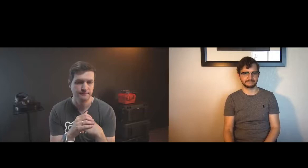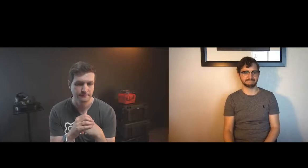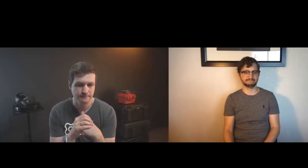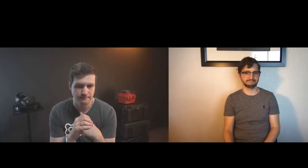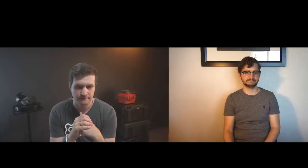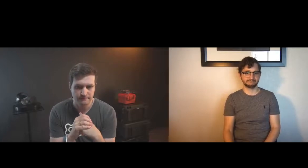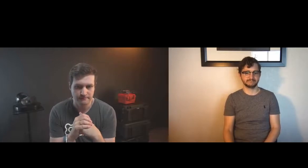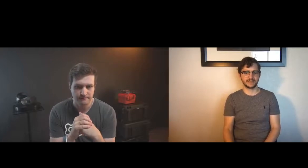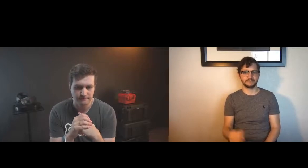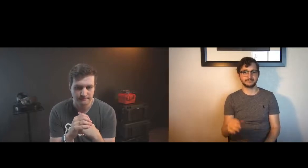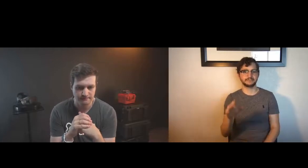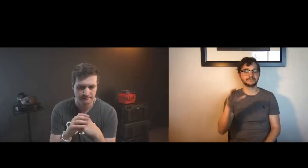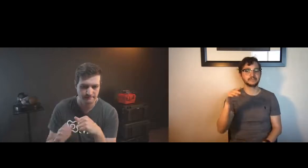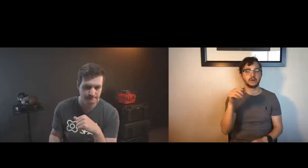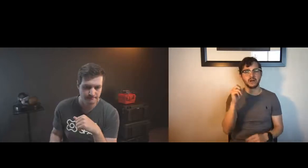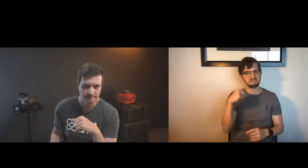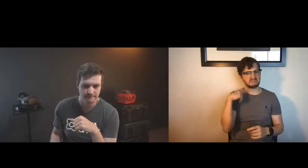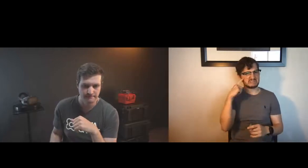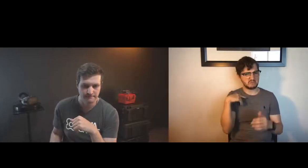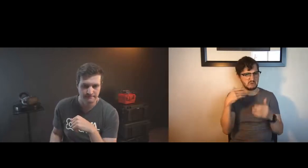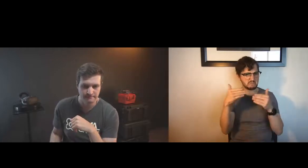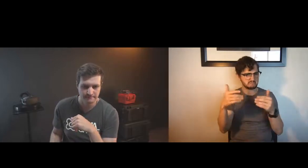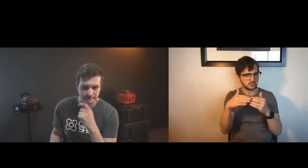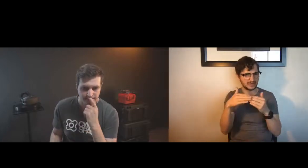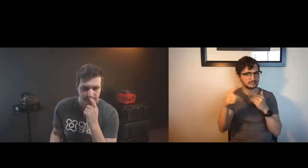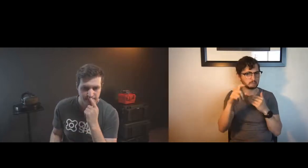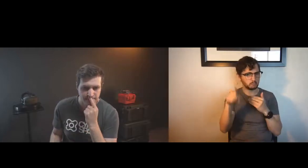and various forms of digital reality